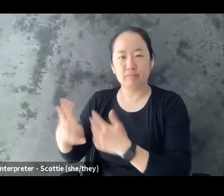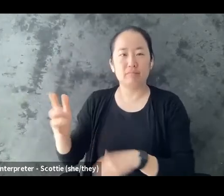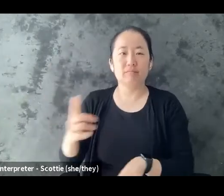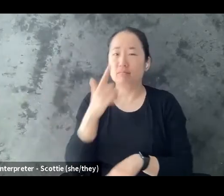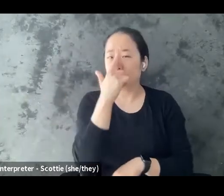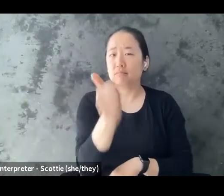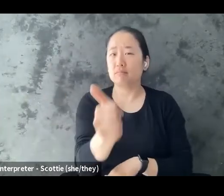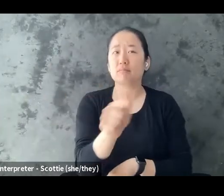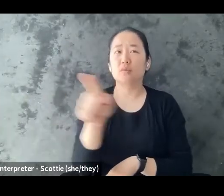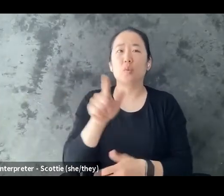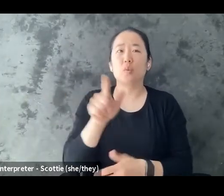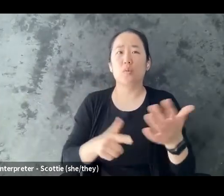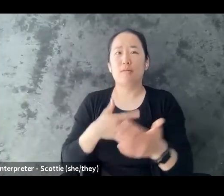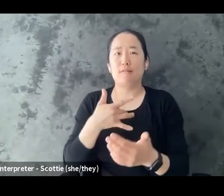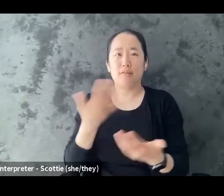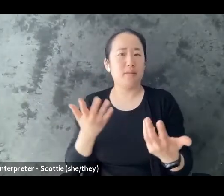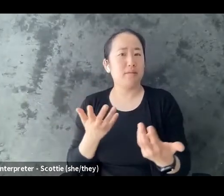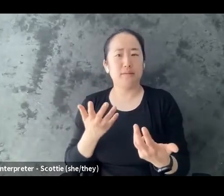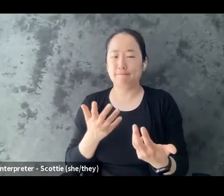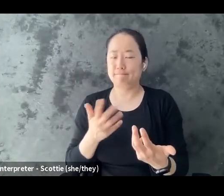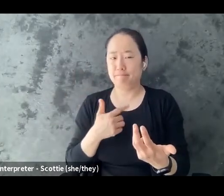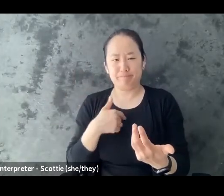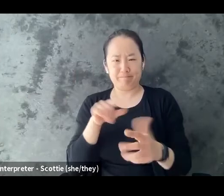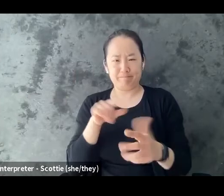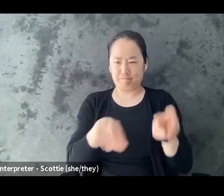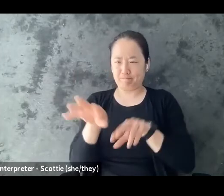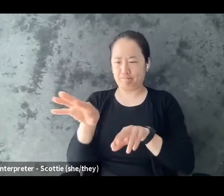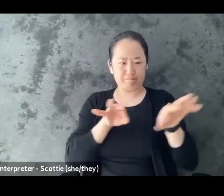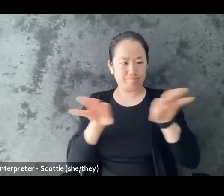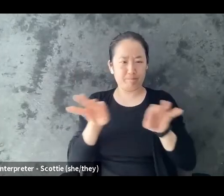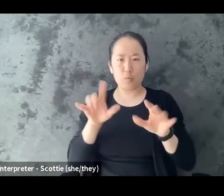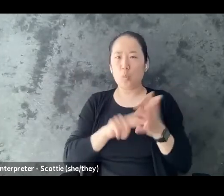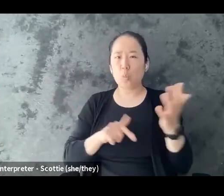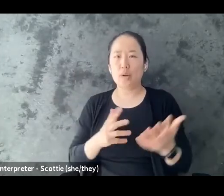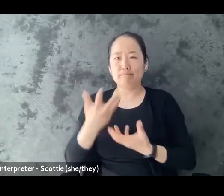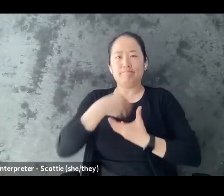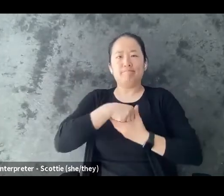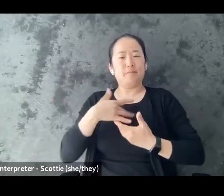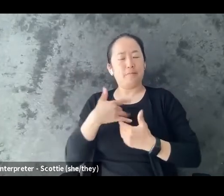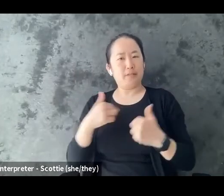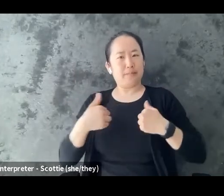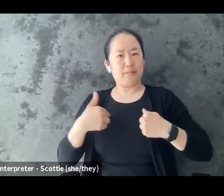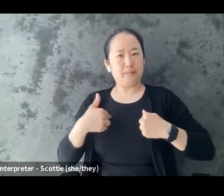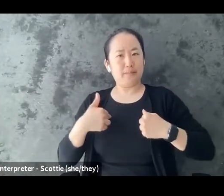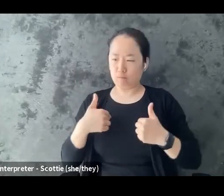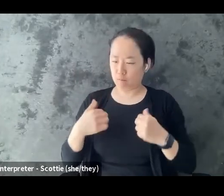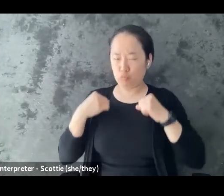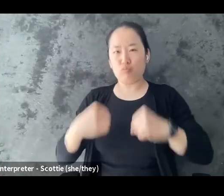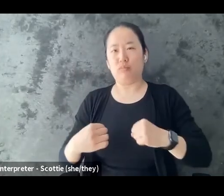for you. People have different opinions in ways that they feel empowered. So you can decide.